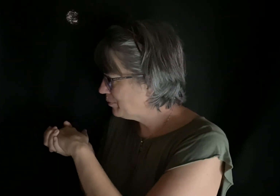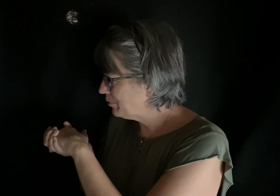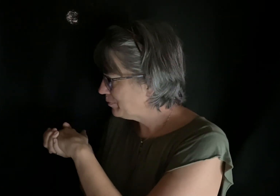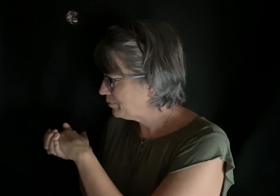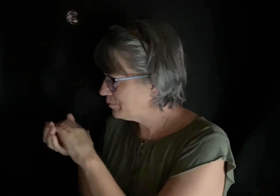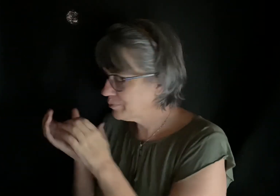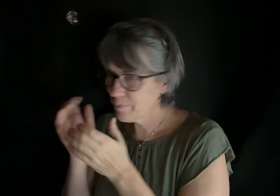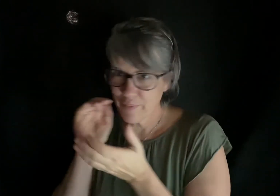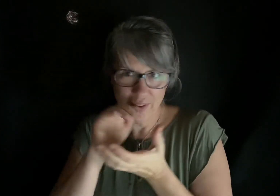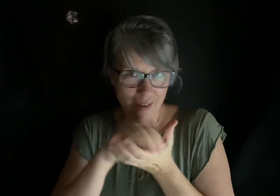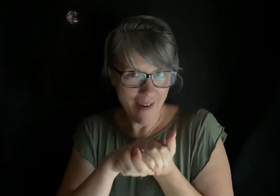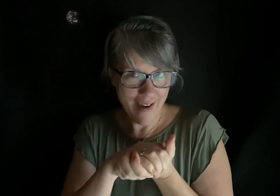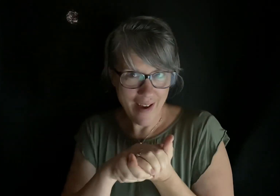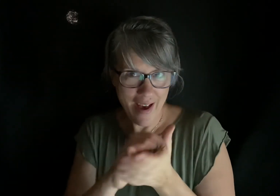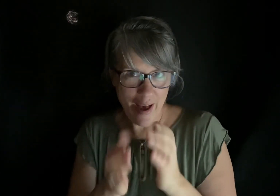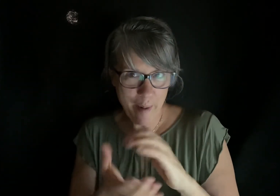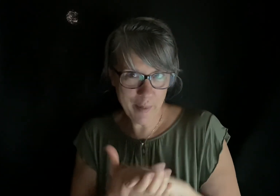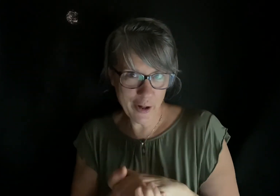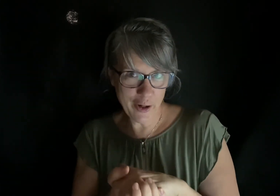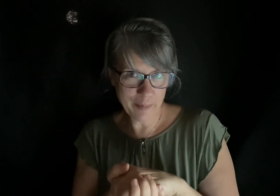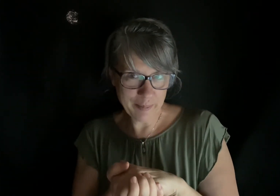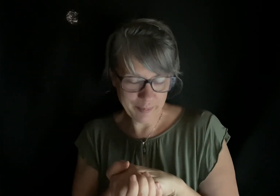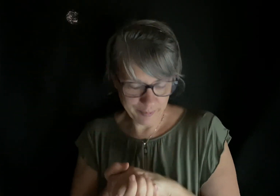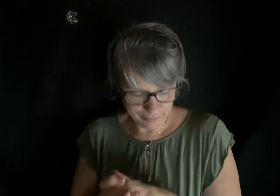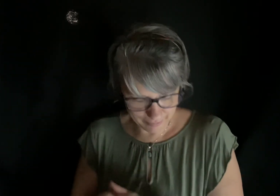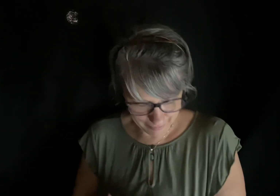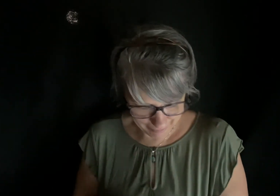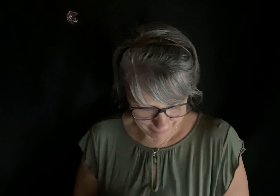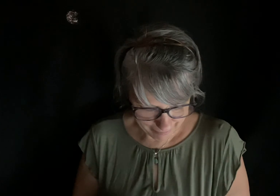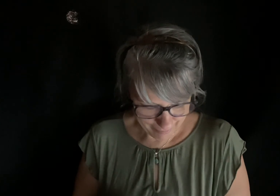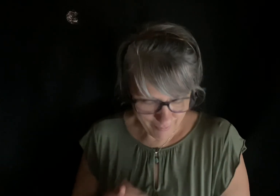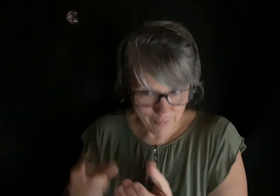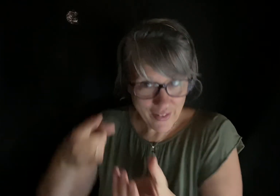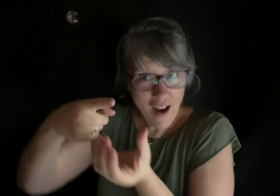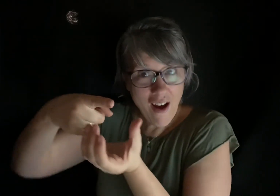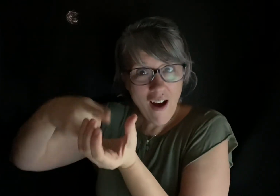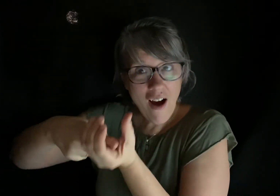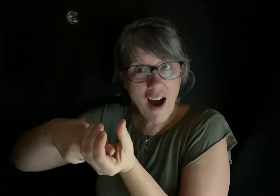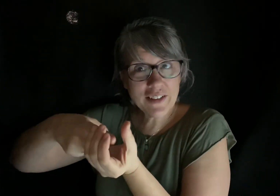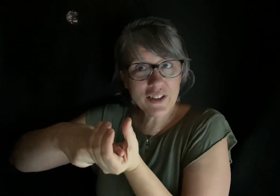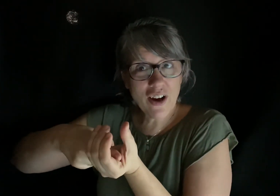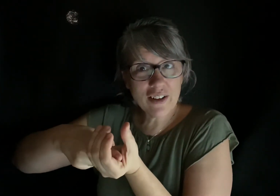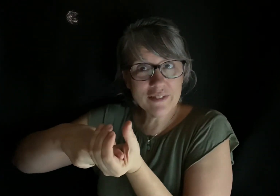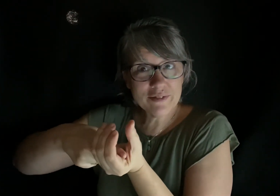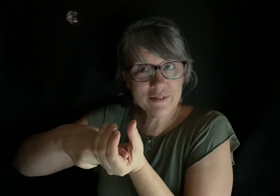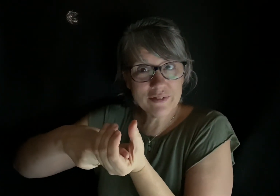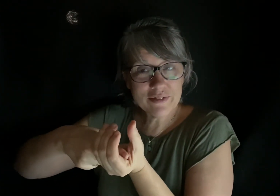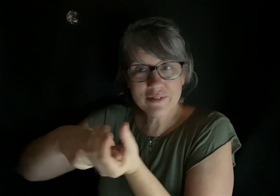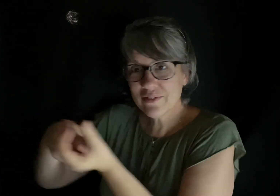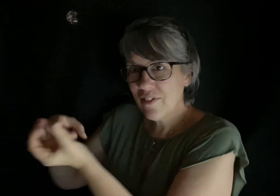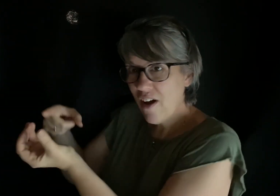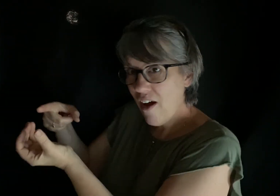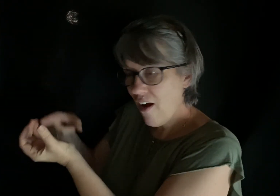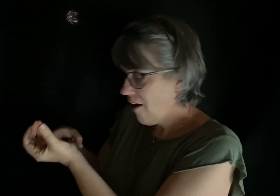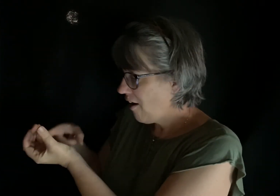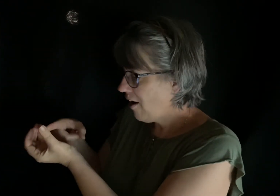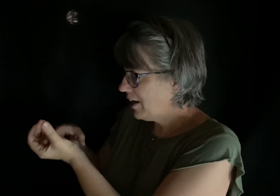hamburger, hamburger, hot dog, hot